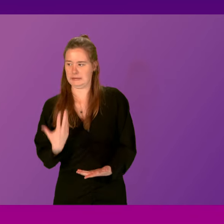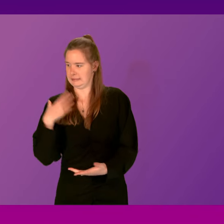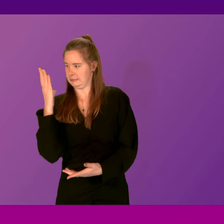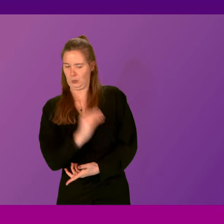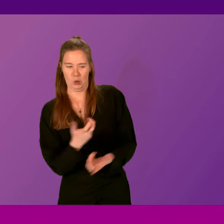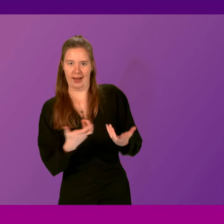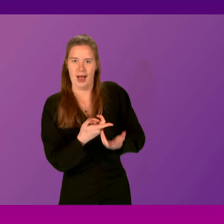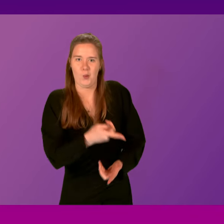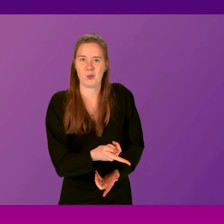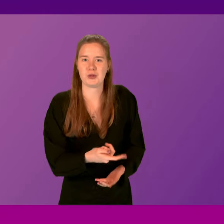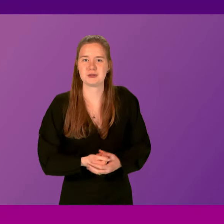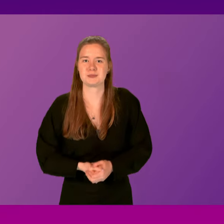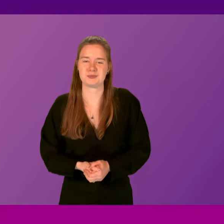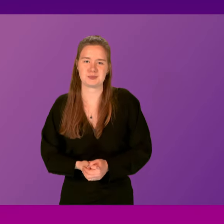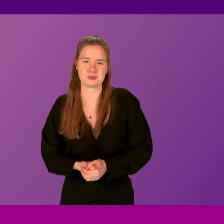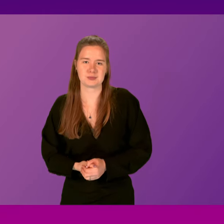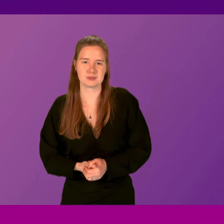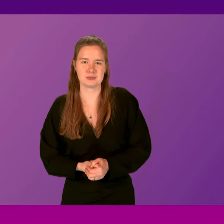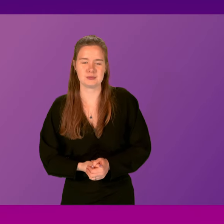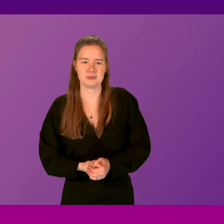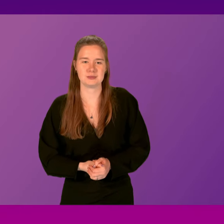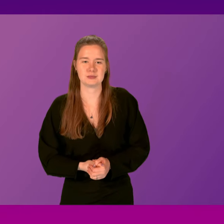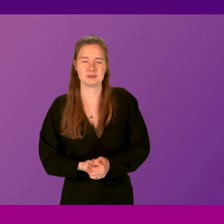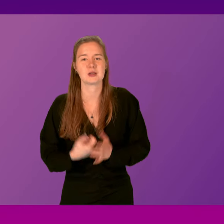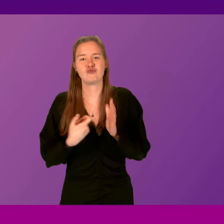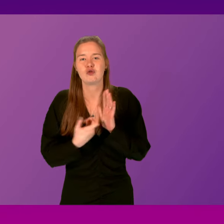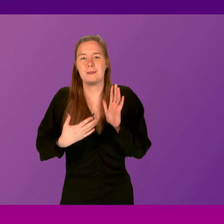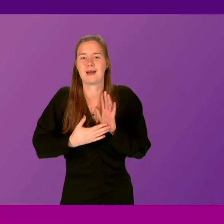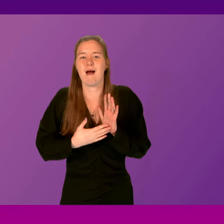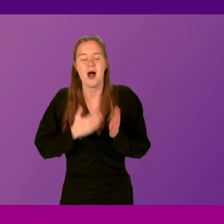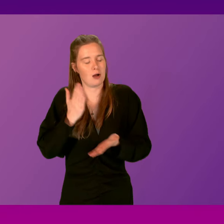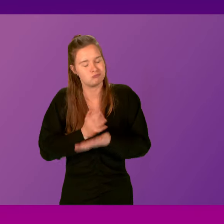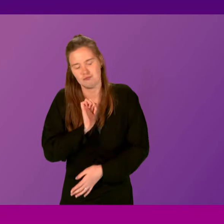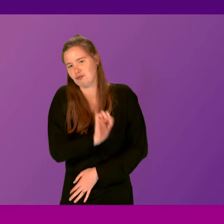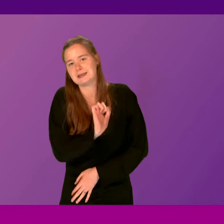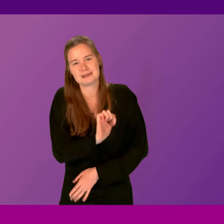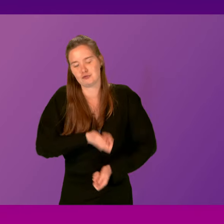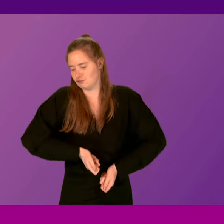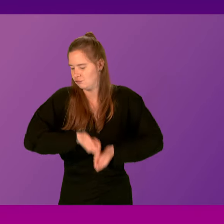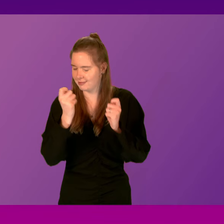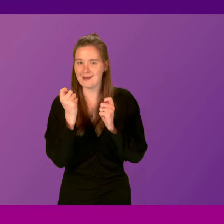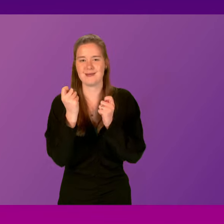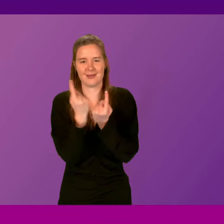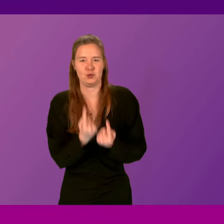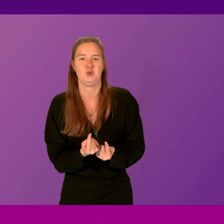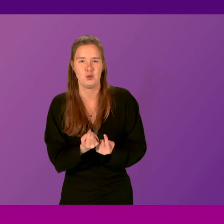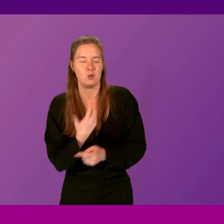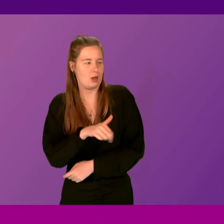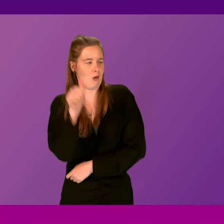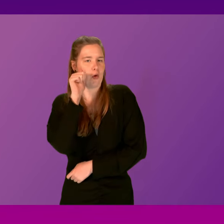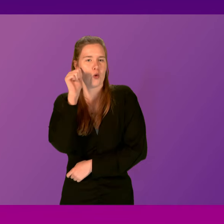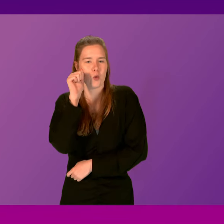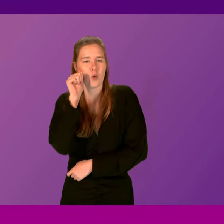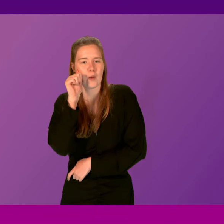abuse this Christmas? First Minister. Again, Rona Mackay is absolutely right to raise this issue. We all know, of course,